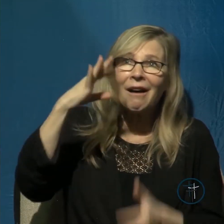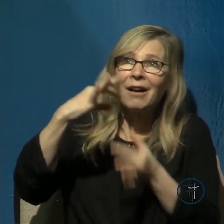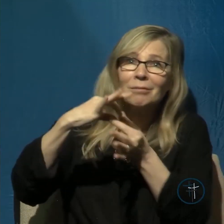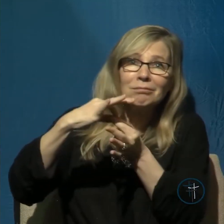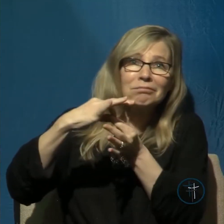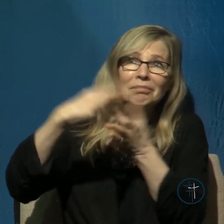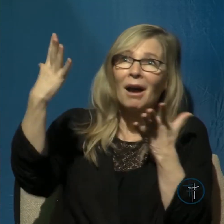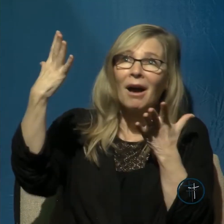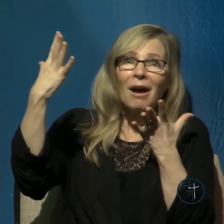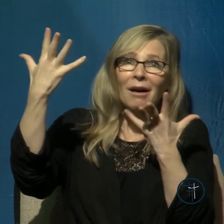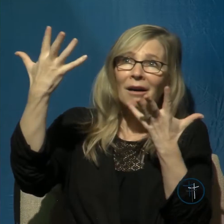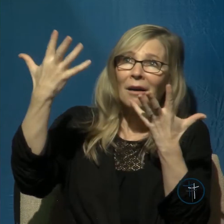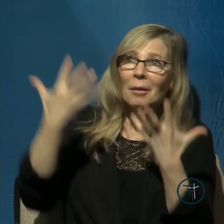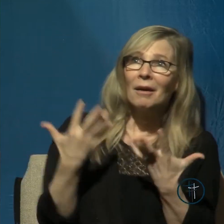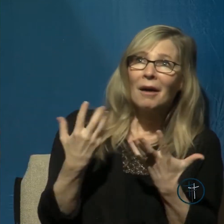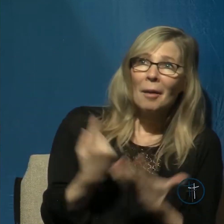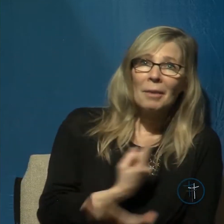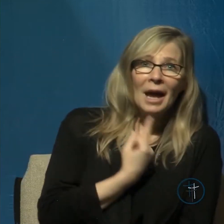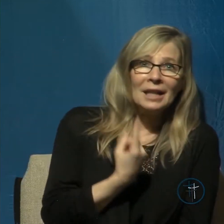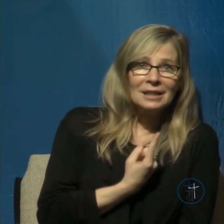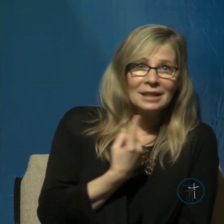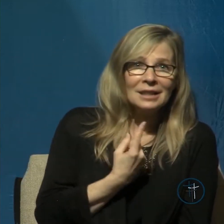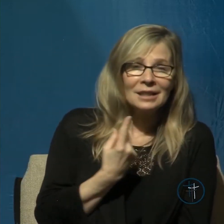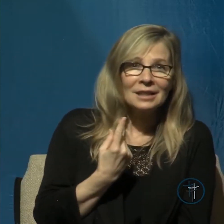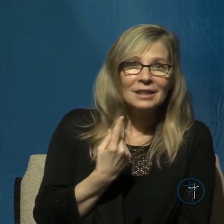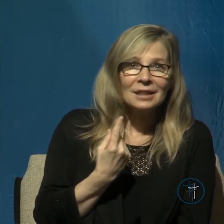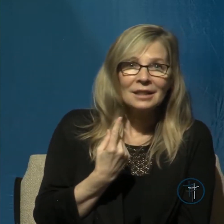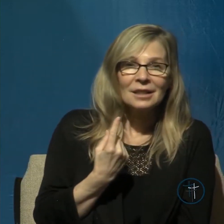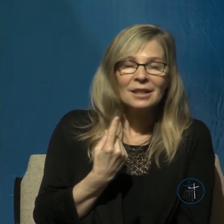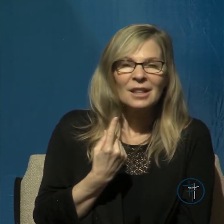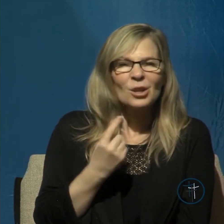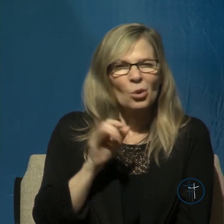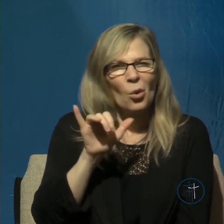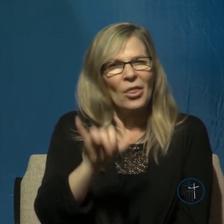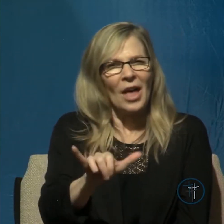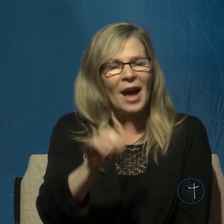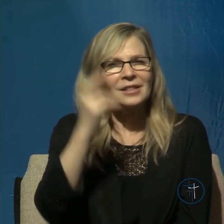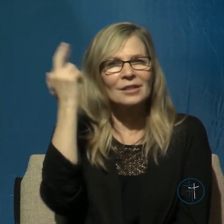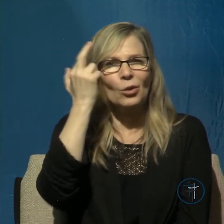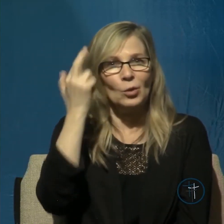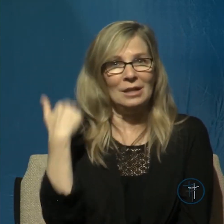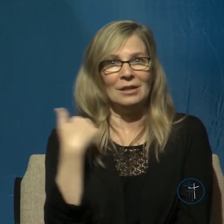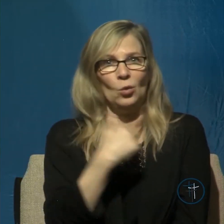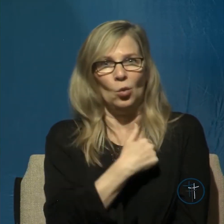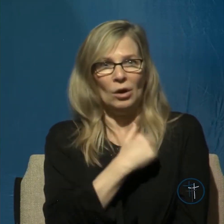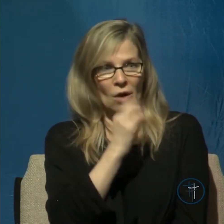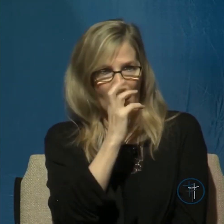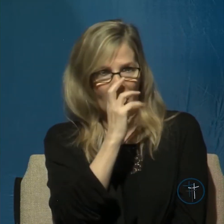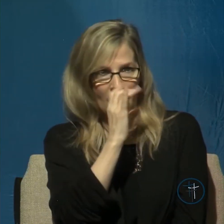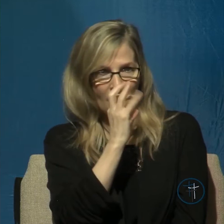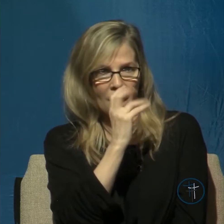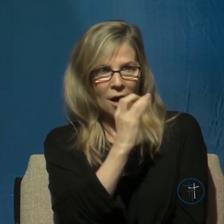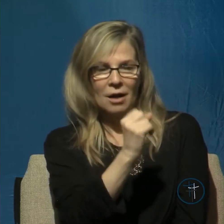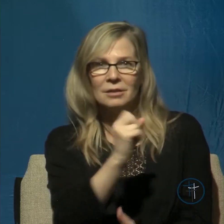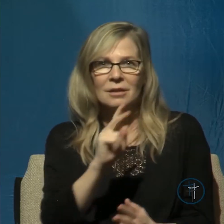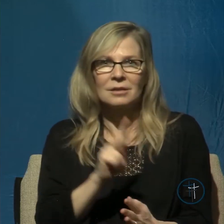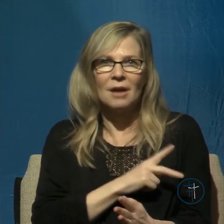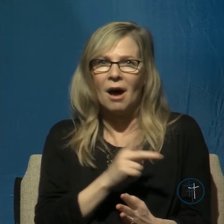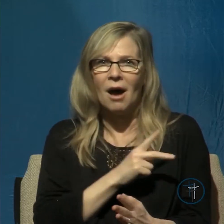And so, you see, we're drawn to the Psalms because we can easily relate to the men who wrote them